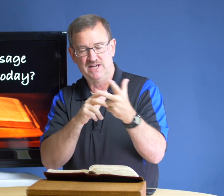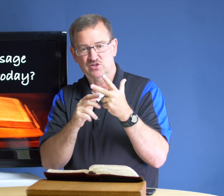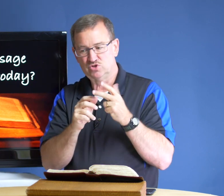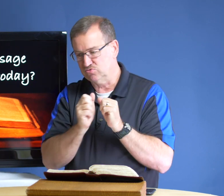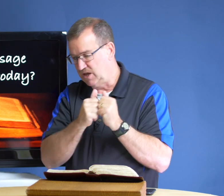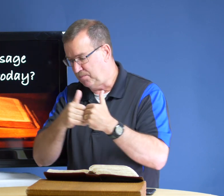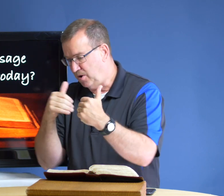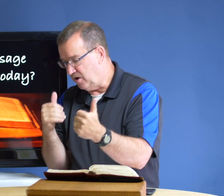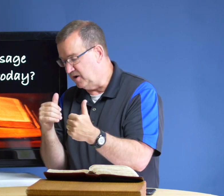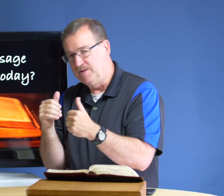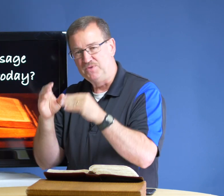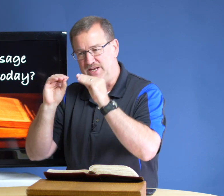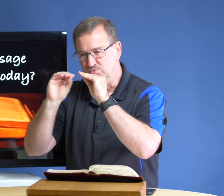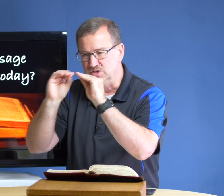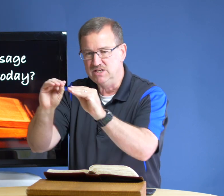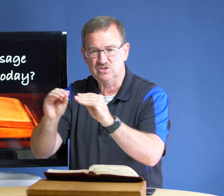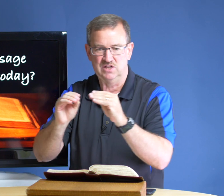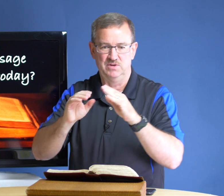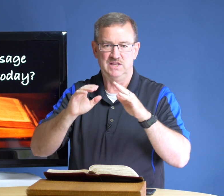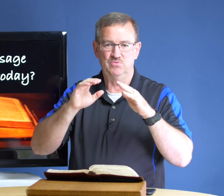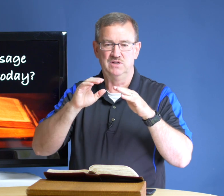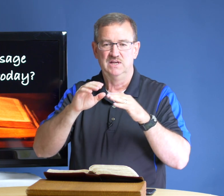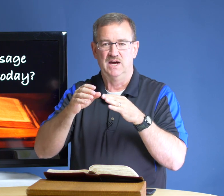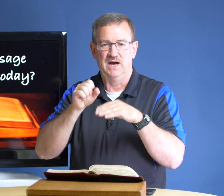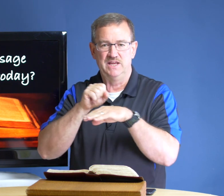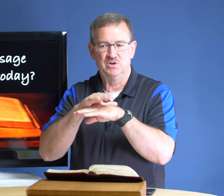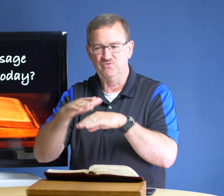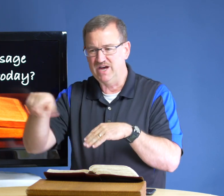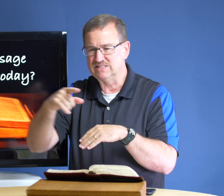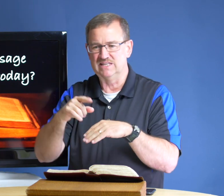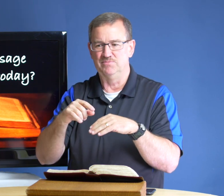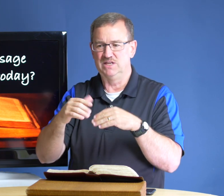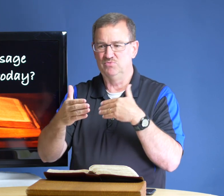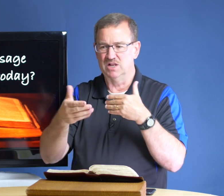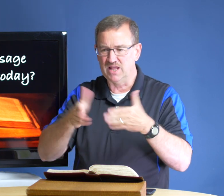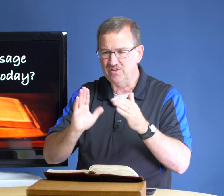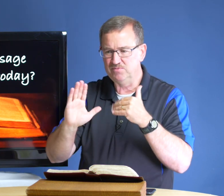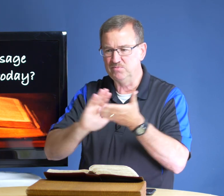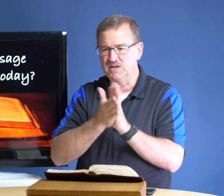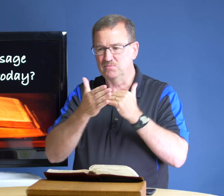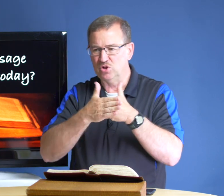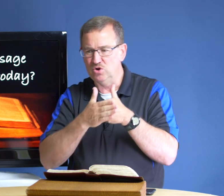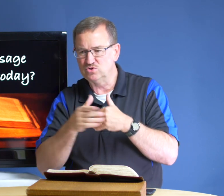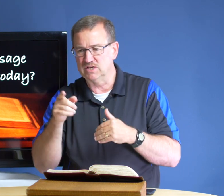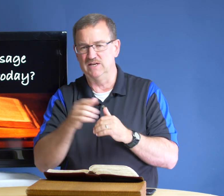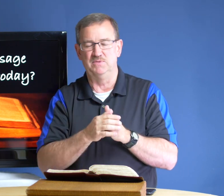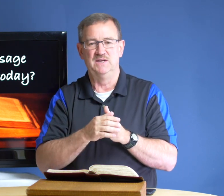take those three apart and he would teach them and he would uh he would advise them and he would allow them to become close to him and